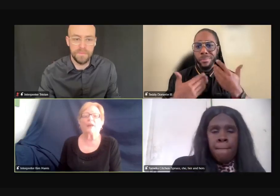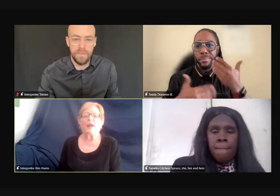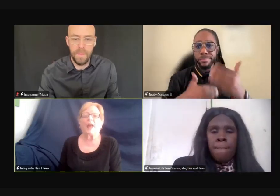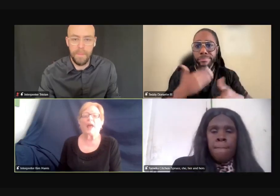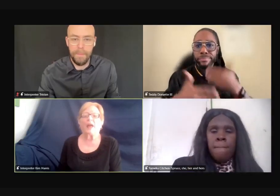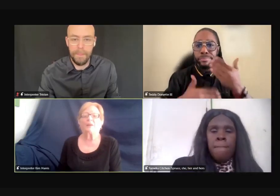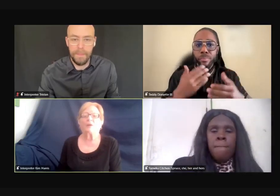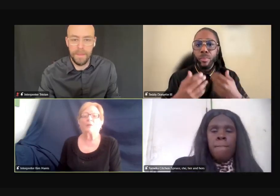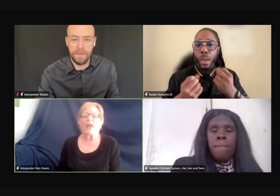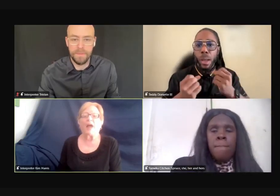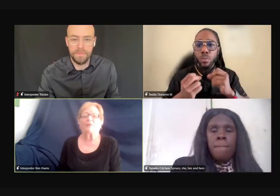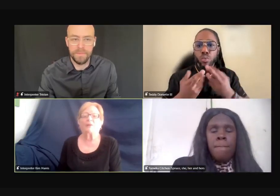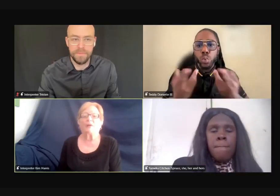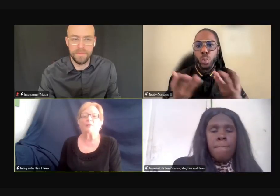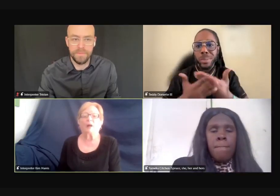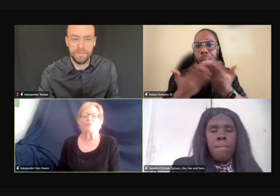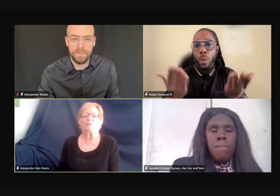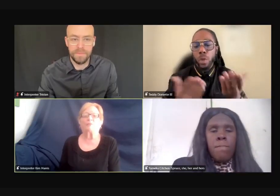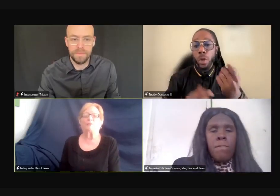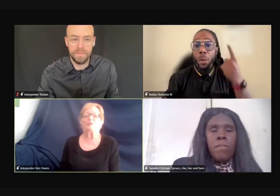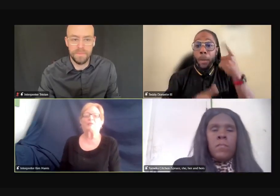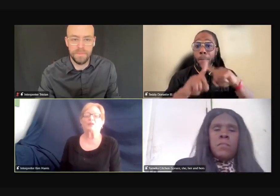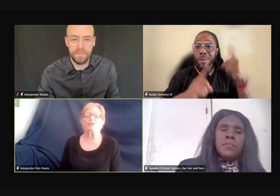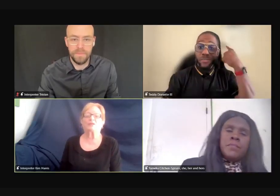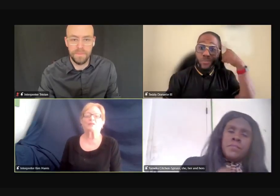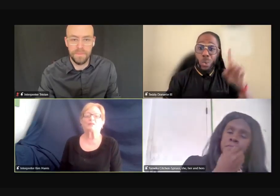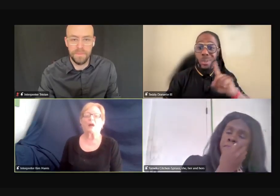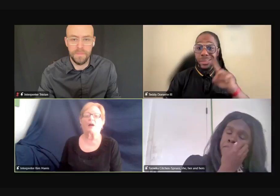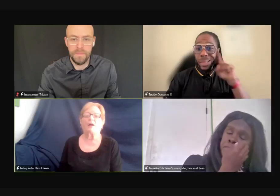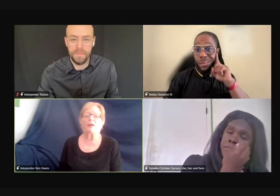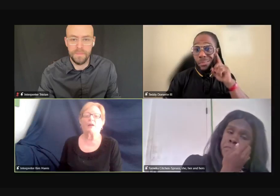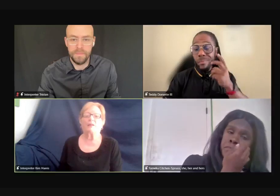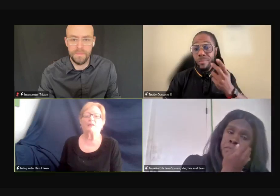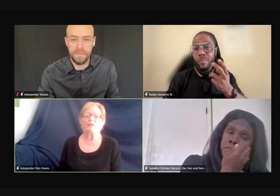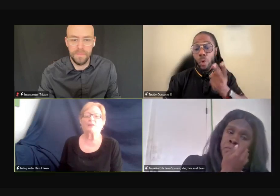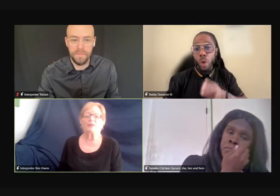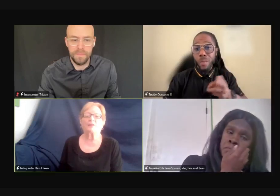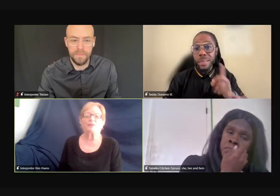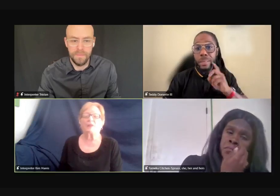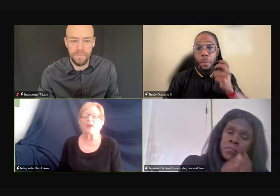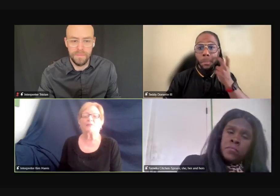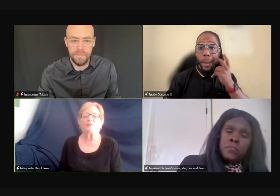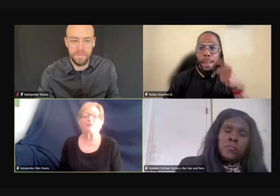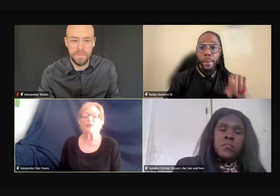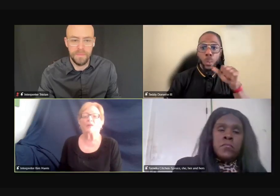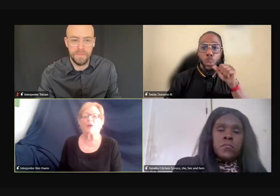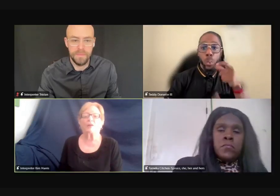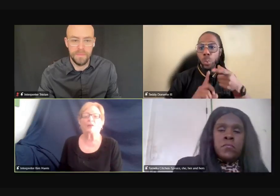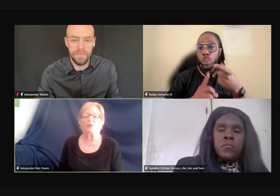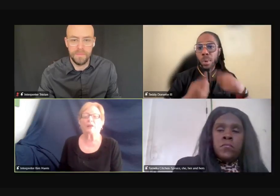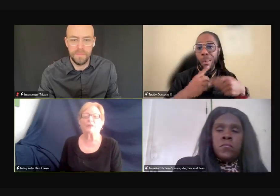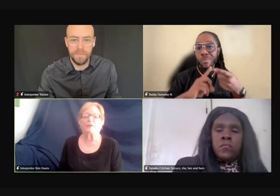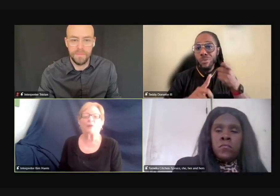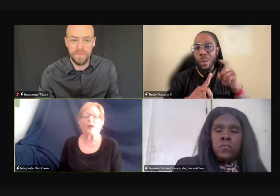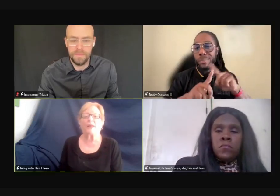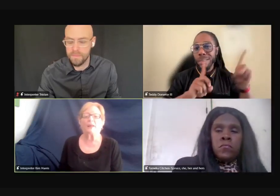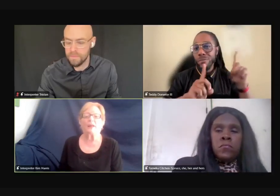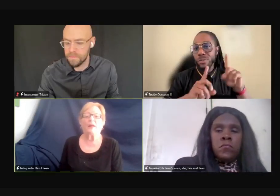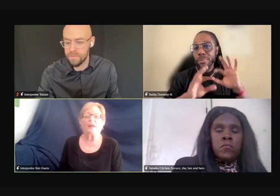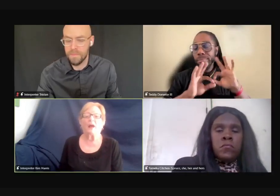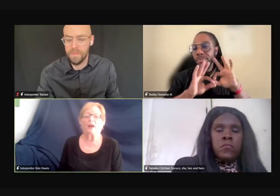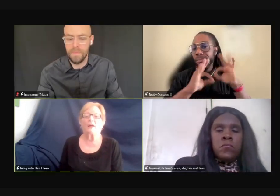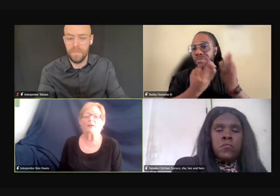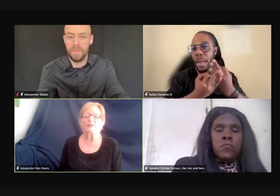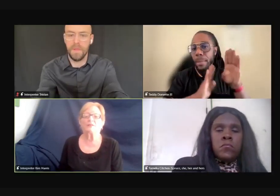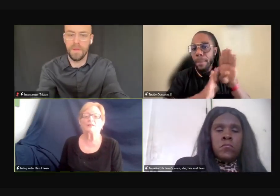of hearing. And we have just different things for And deaf blind.